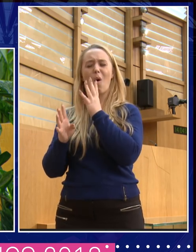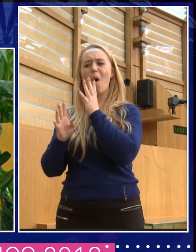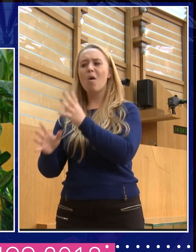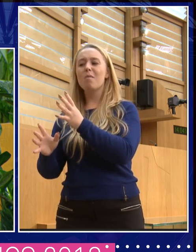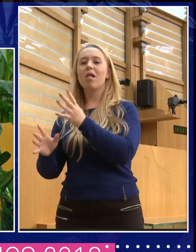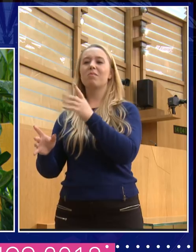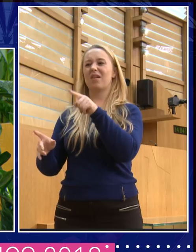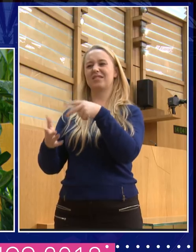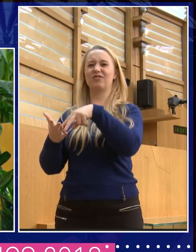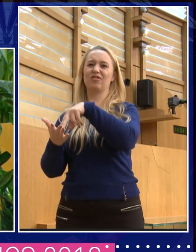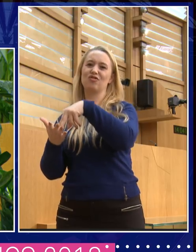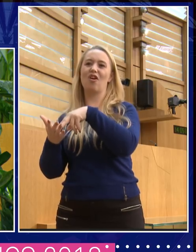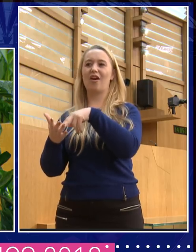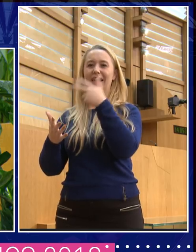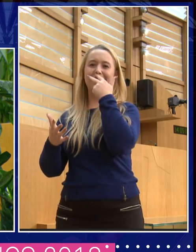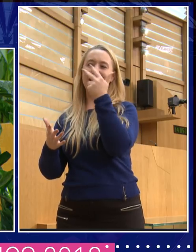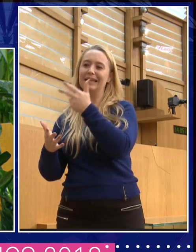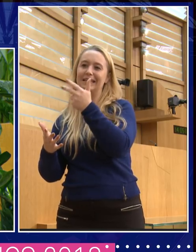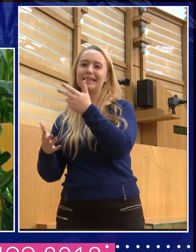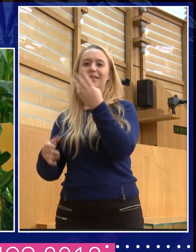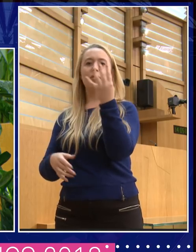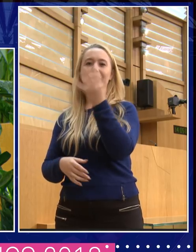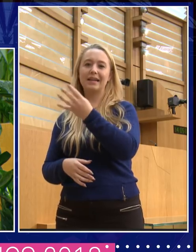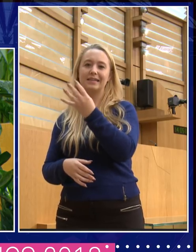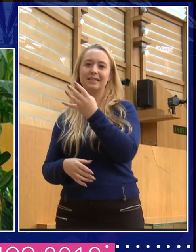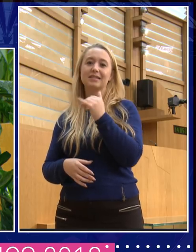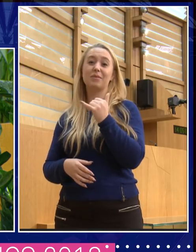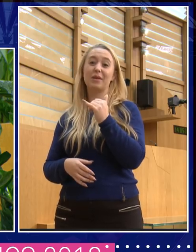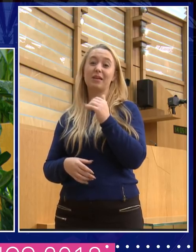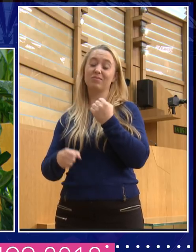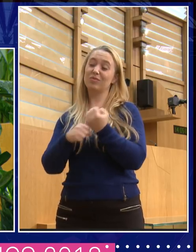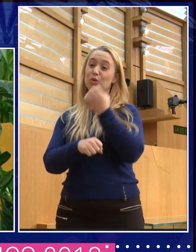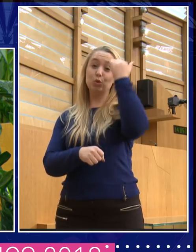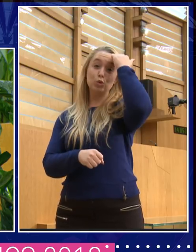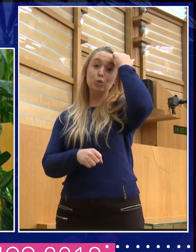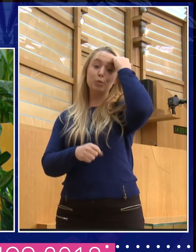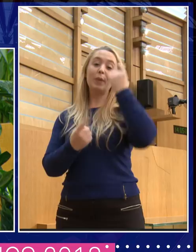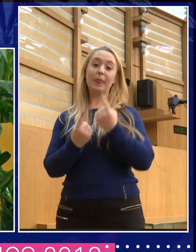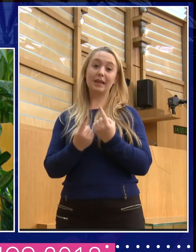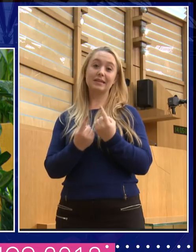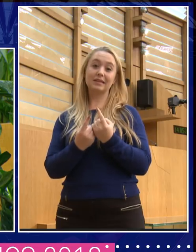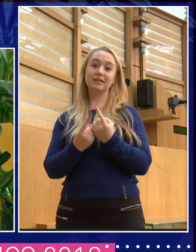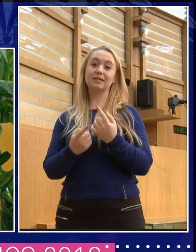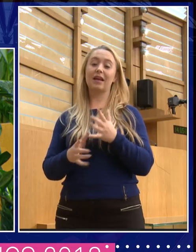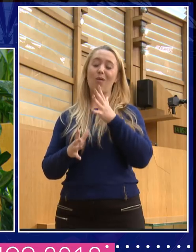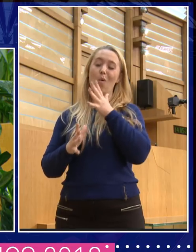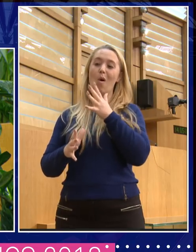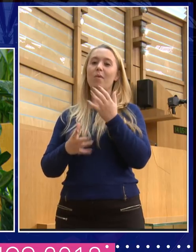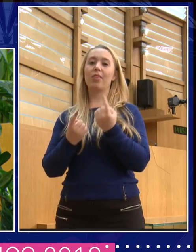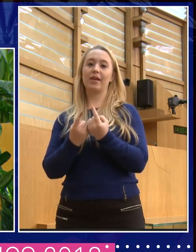when you're, you know, 18 or 19, you sometimes do very stupid things and nasty things. And so it